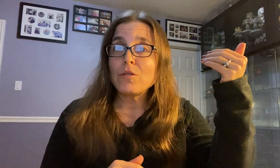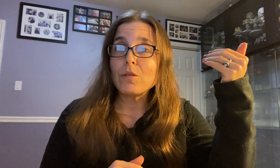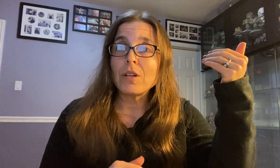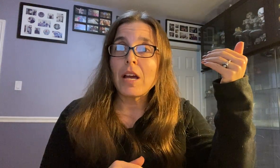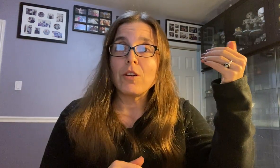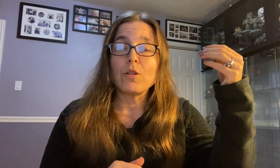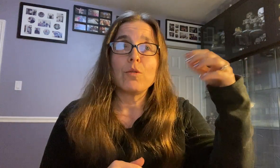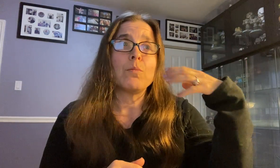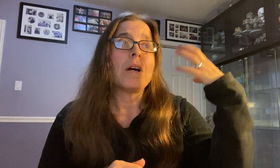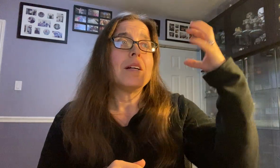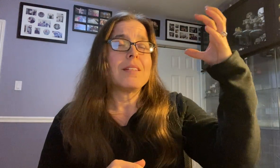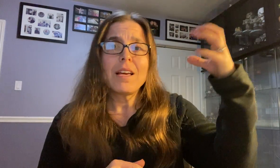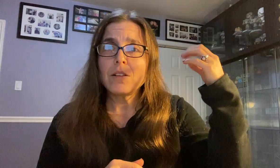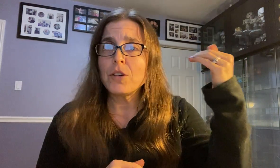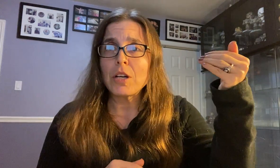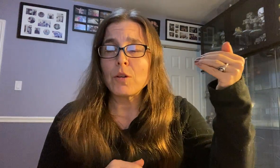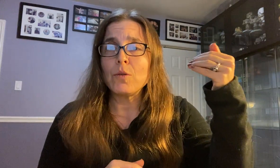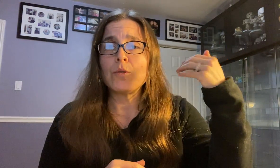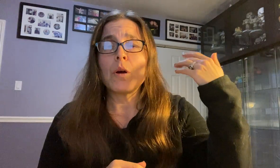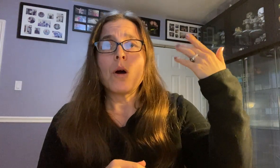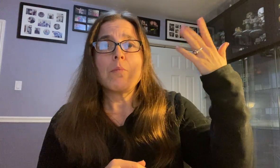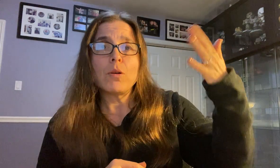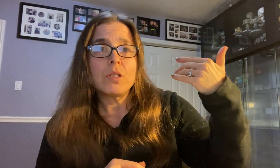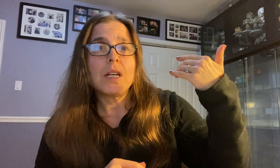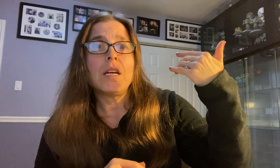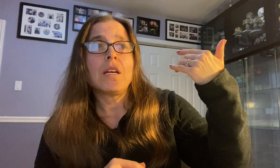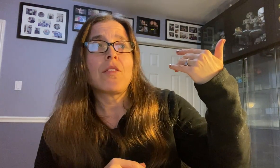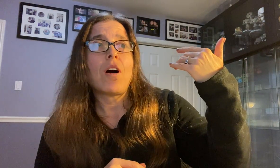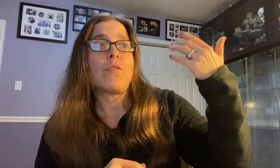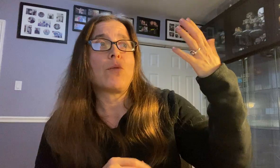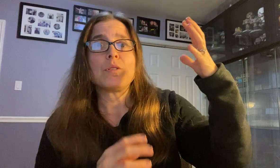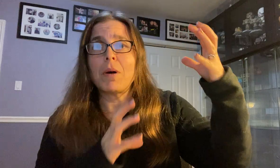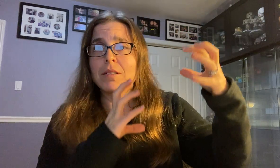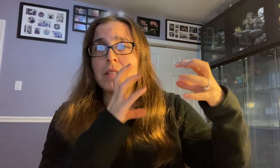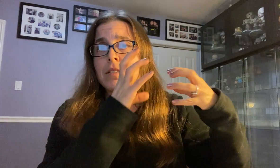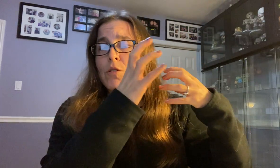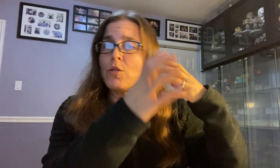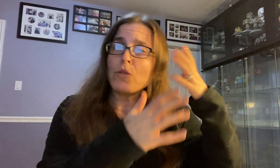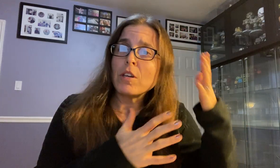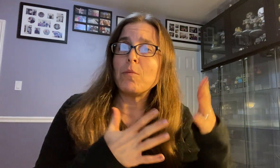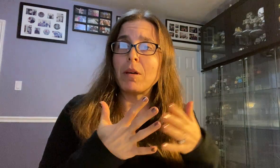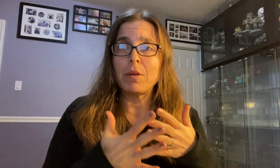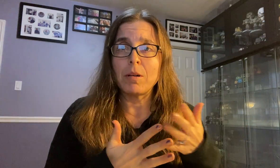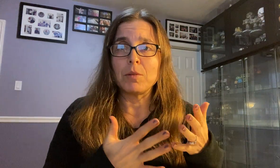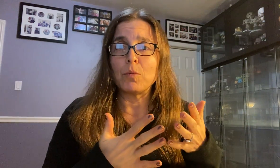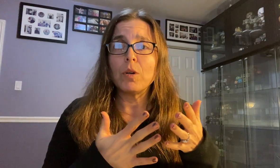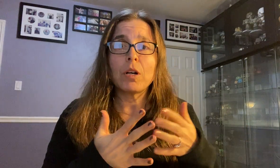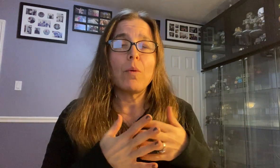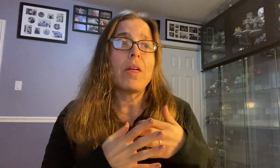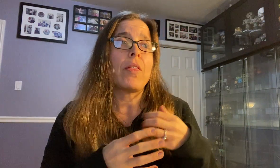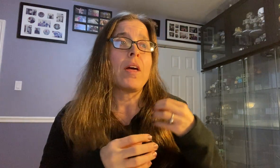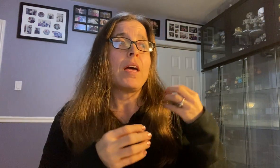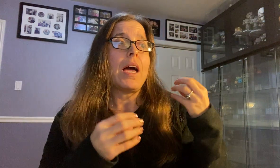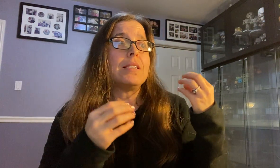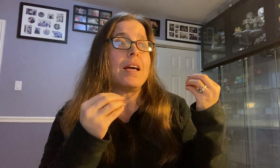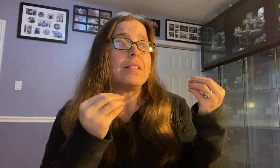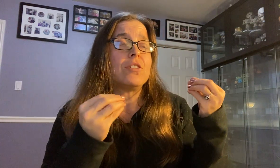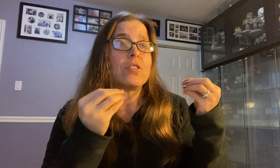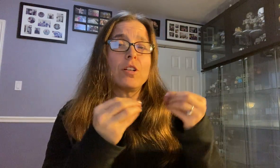you look at your group, take a look at who's posting thoughtful responses and who you think you might be able to work with and start